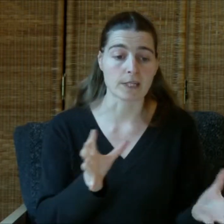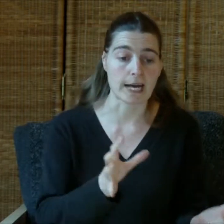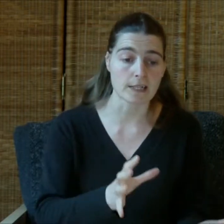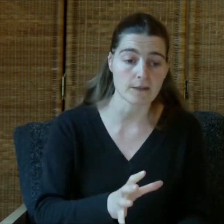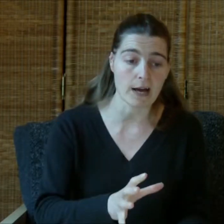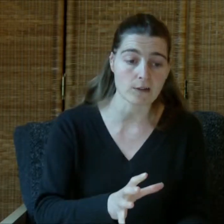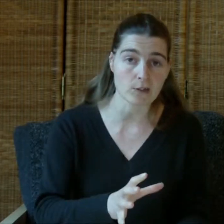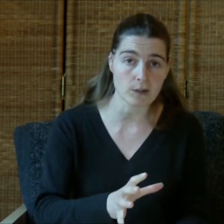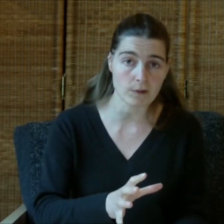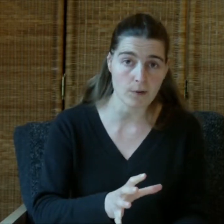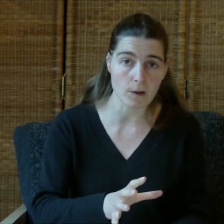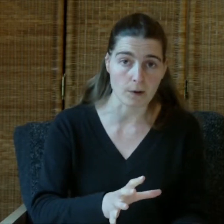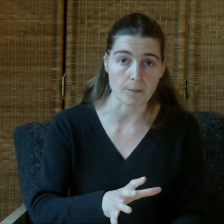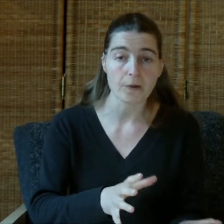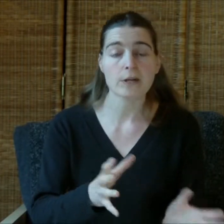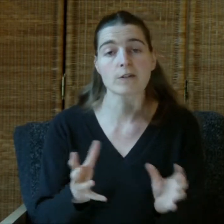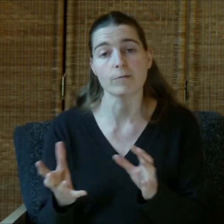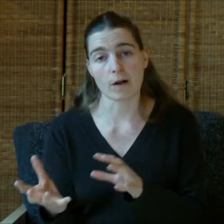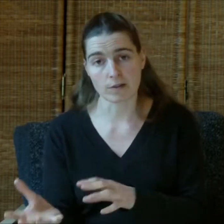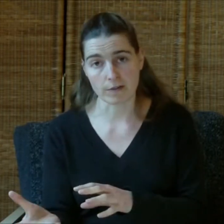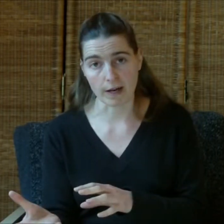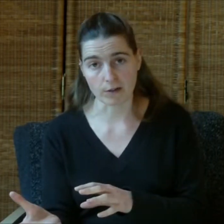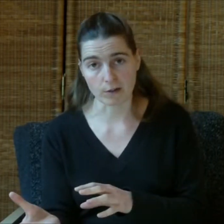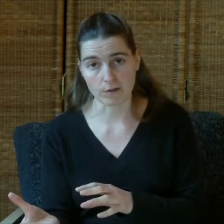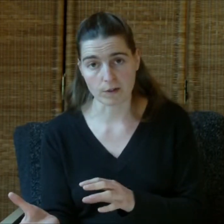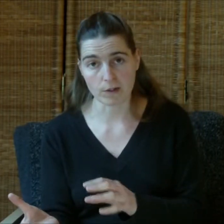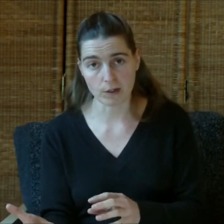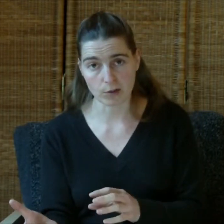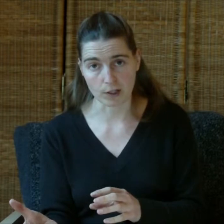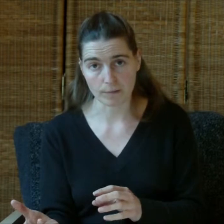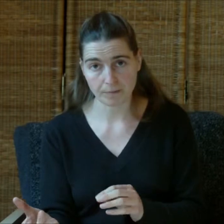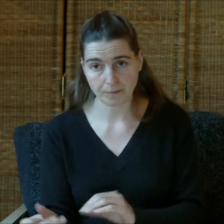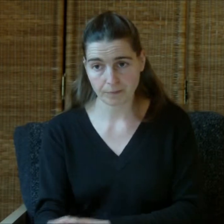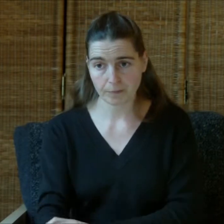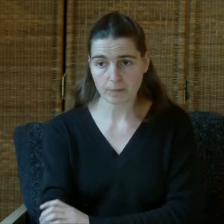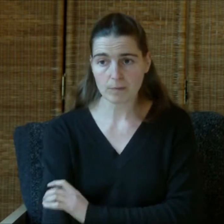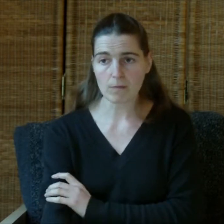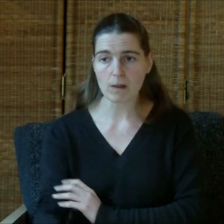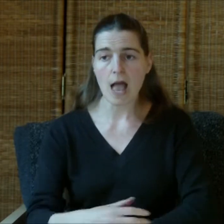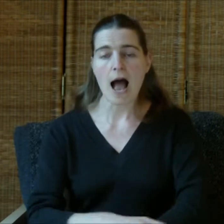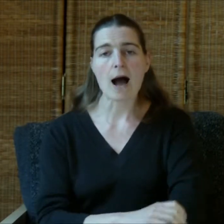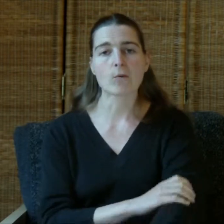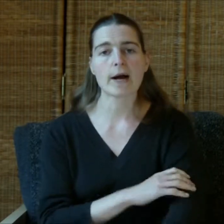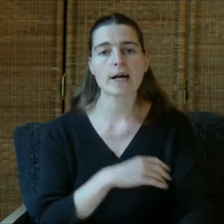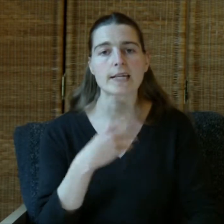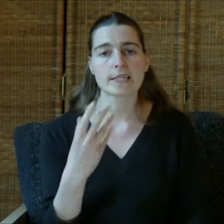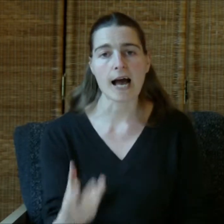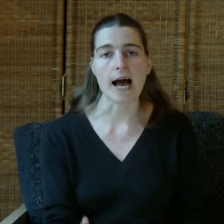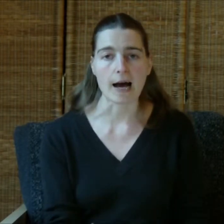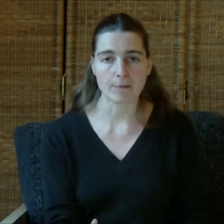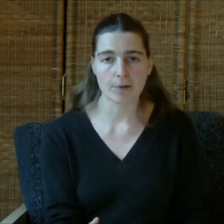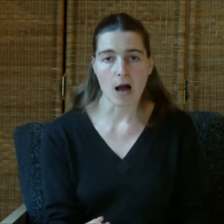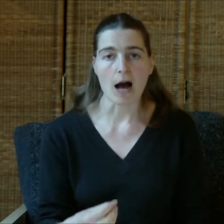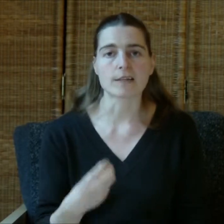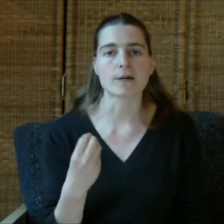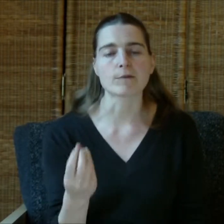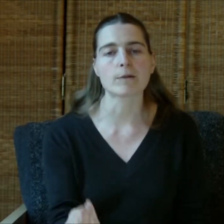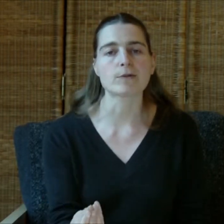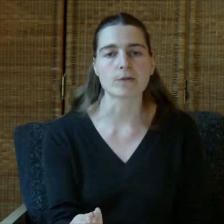negative energy of the problem to the positive energy of the solution. And when I tap, I sometimes use